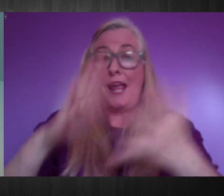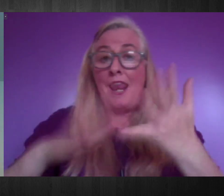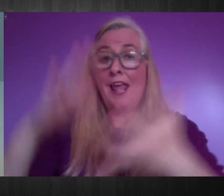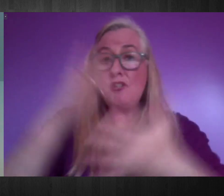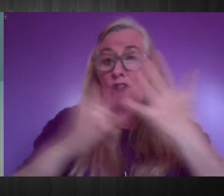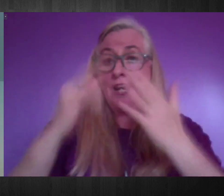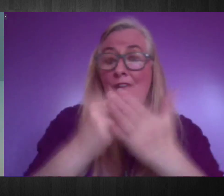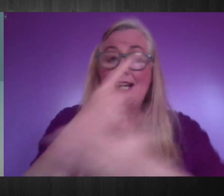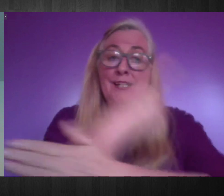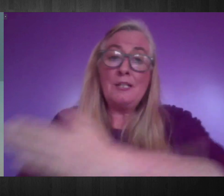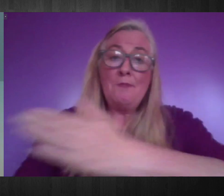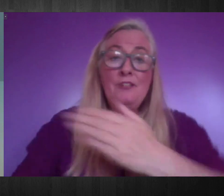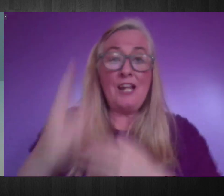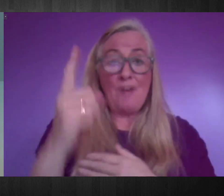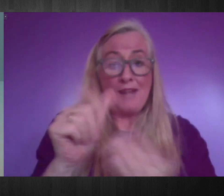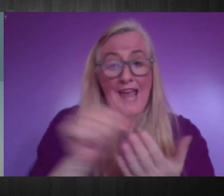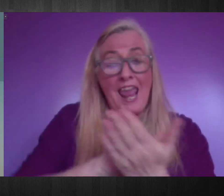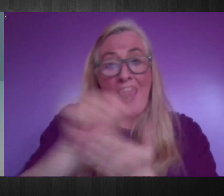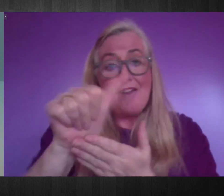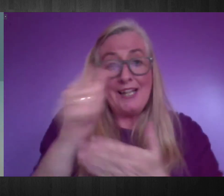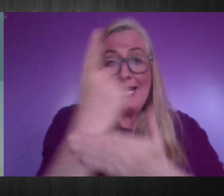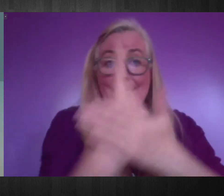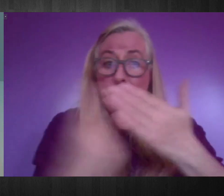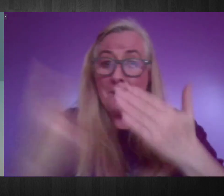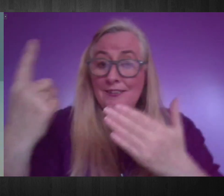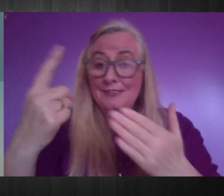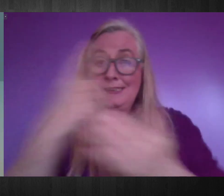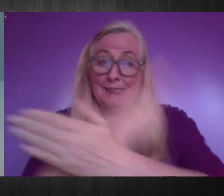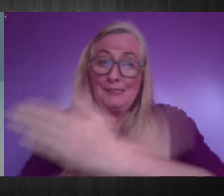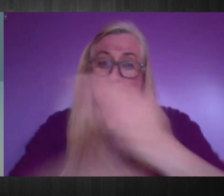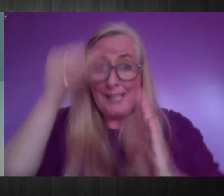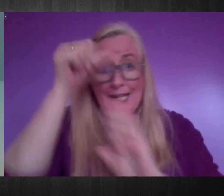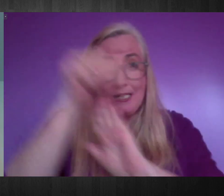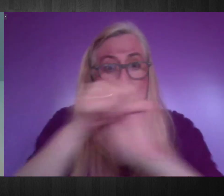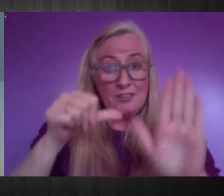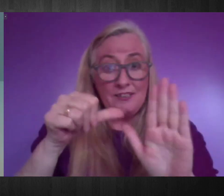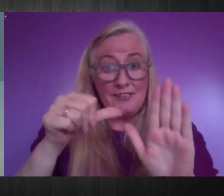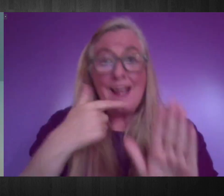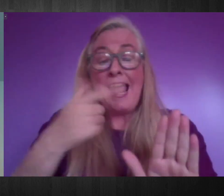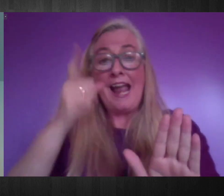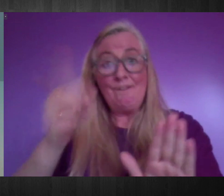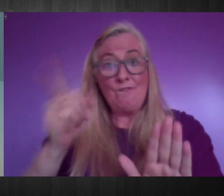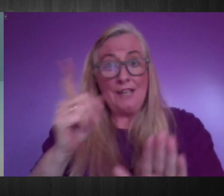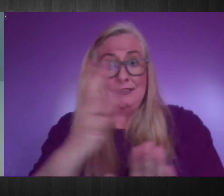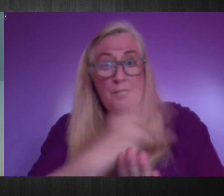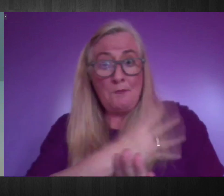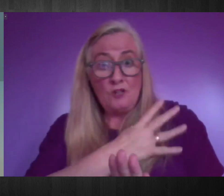Committee made up of 11 independent disability experts that assist and advise the Commission in our forthcoming formal role